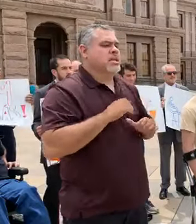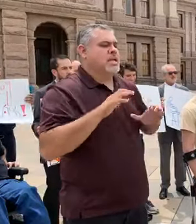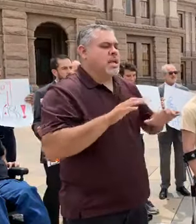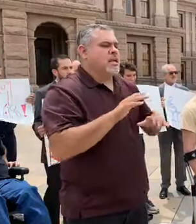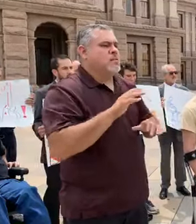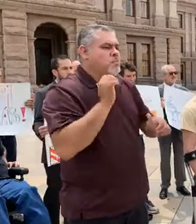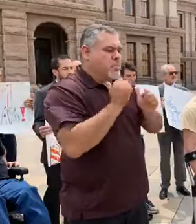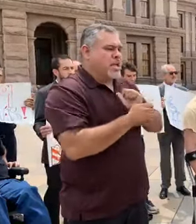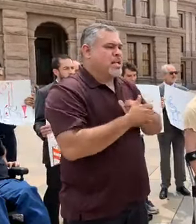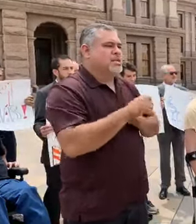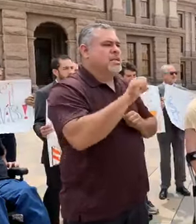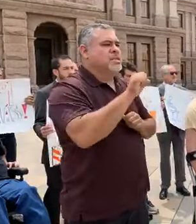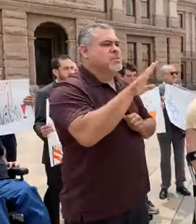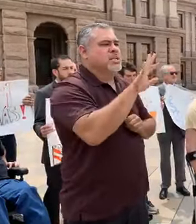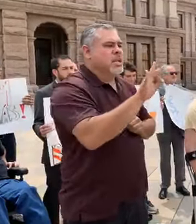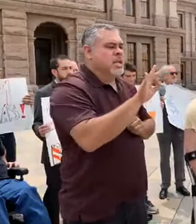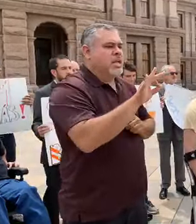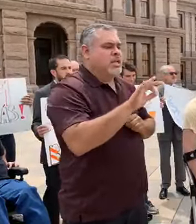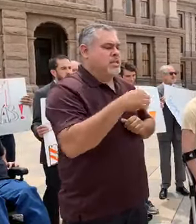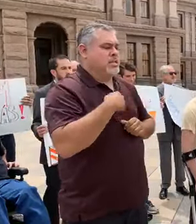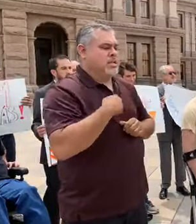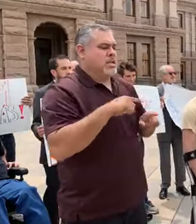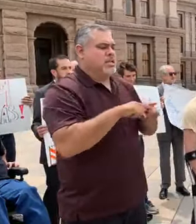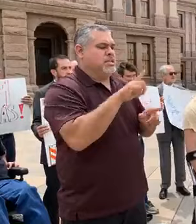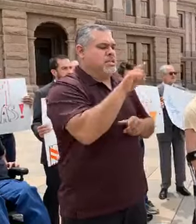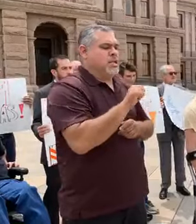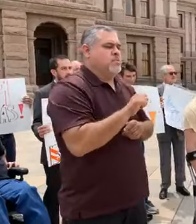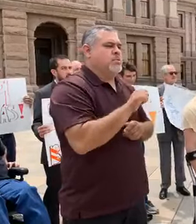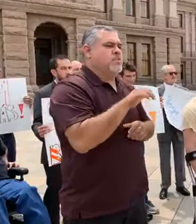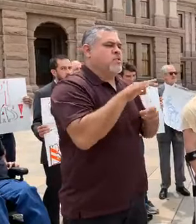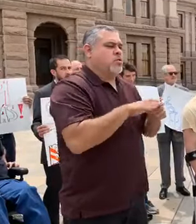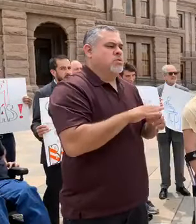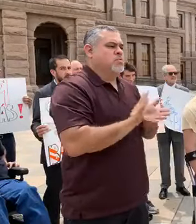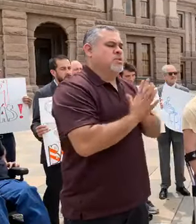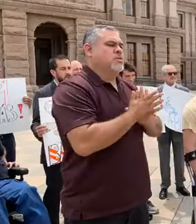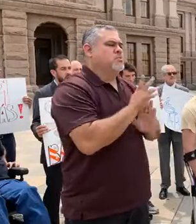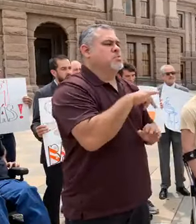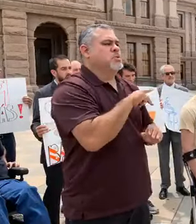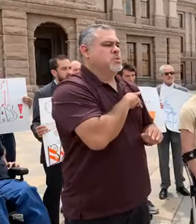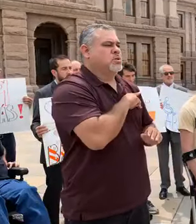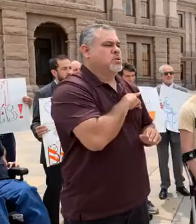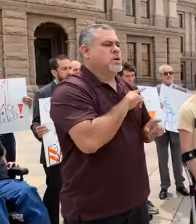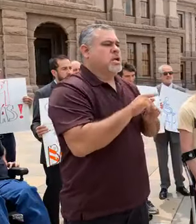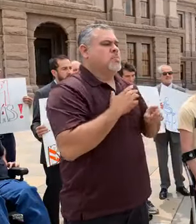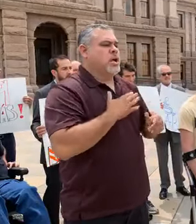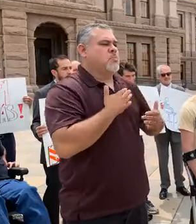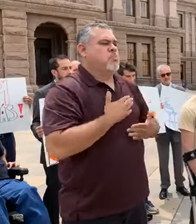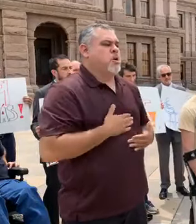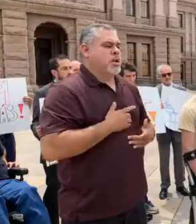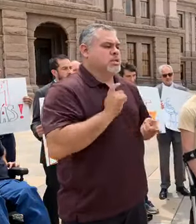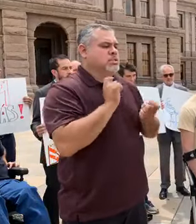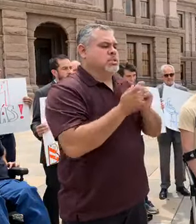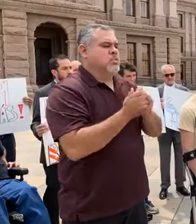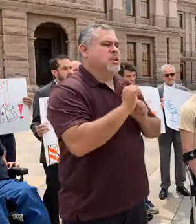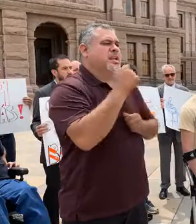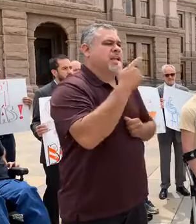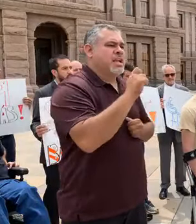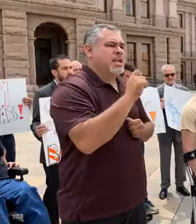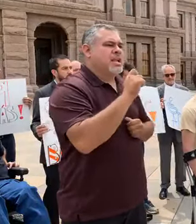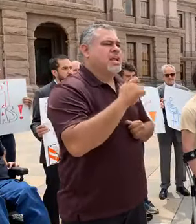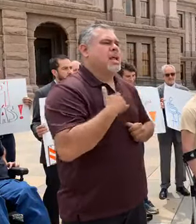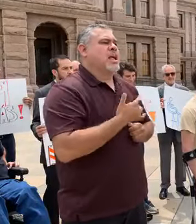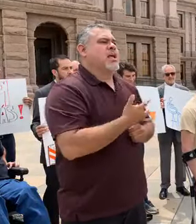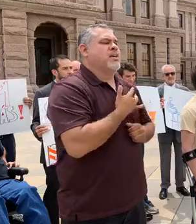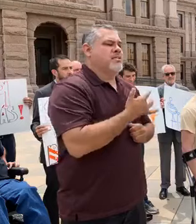SB 9, as a disabled voter, it's personal. As my body changes with age, and I feel the